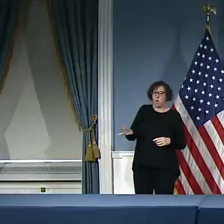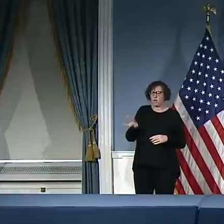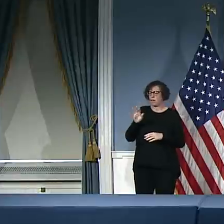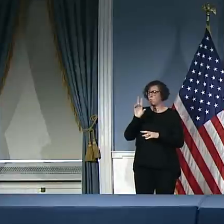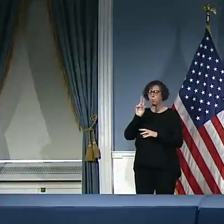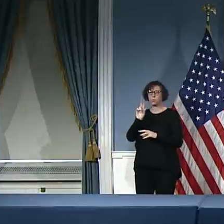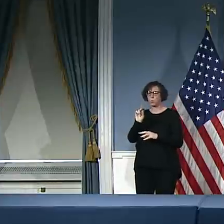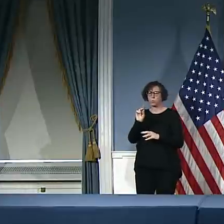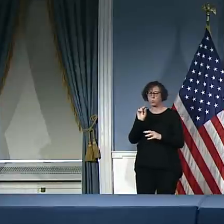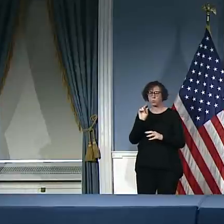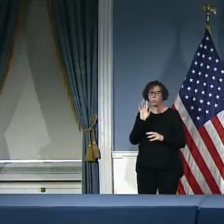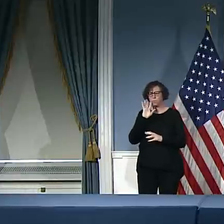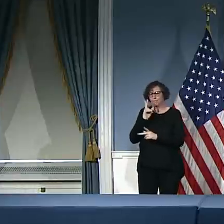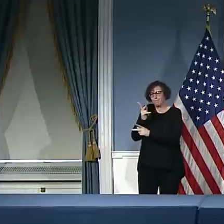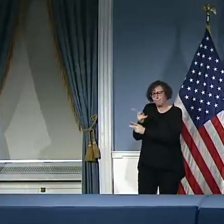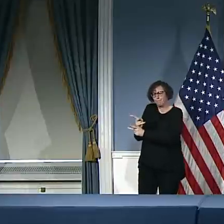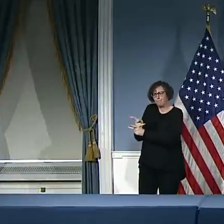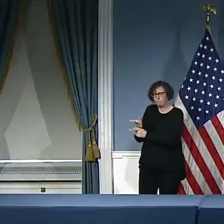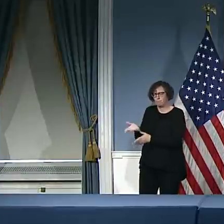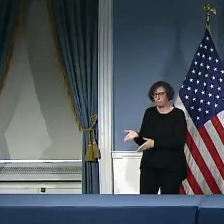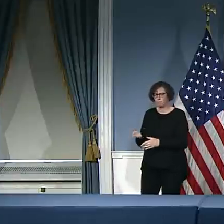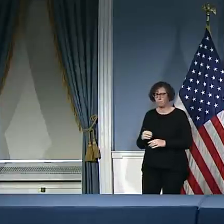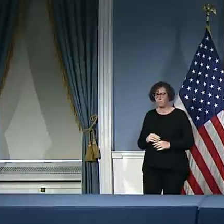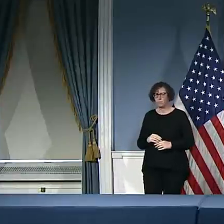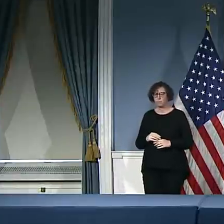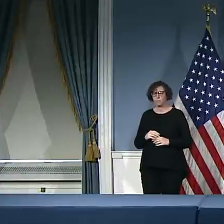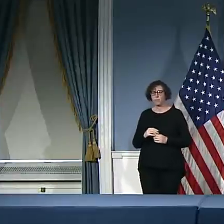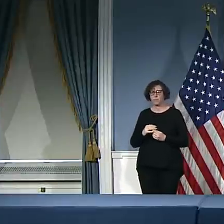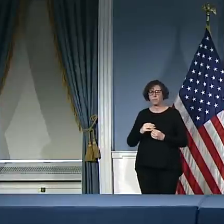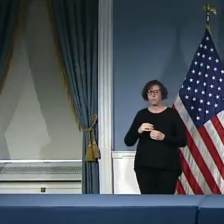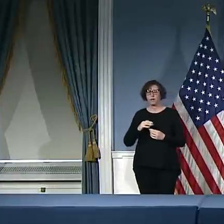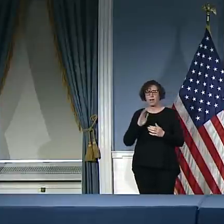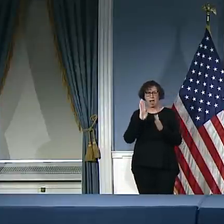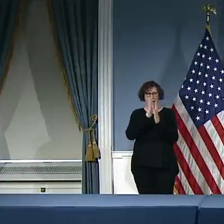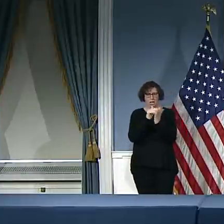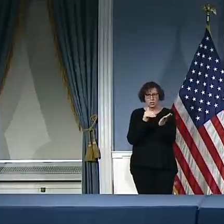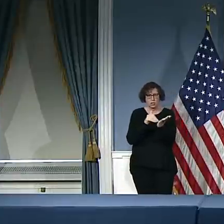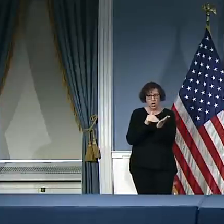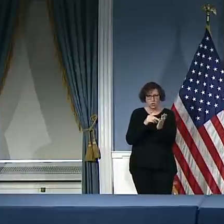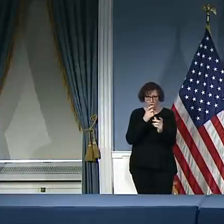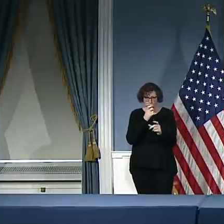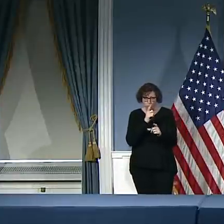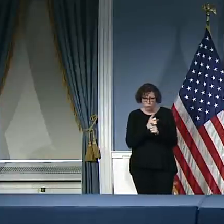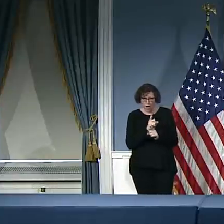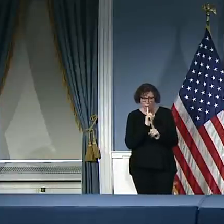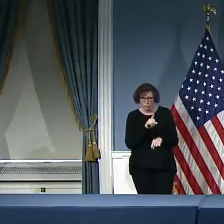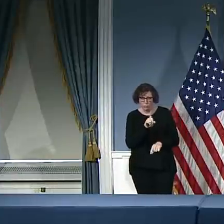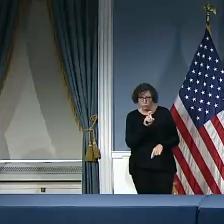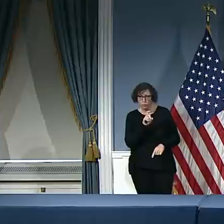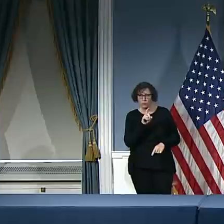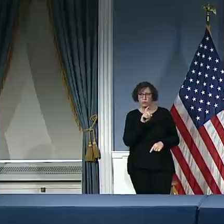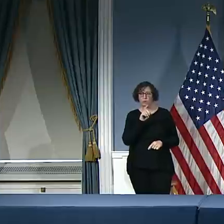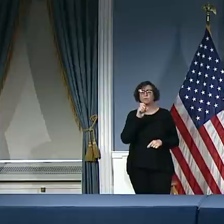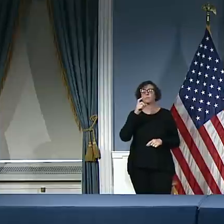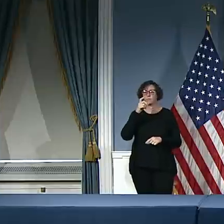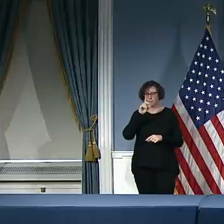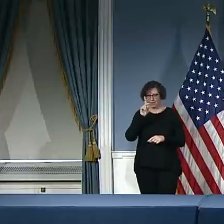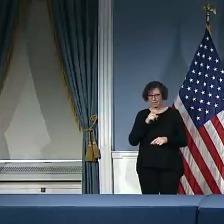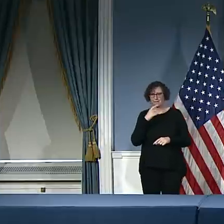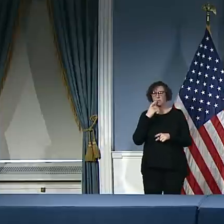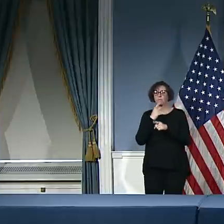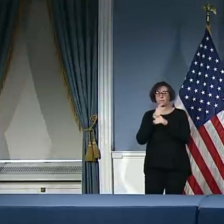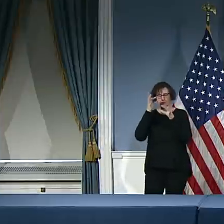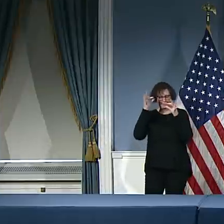Absolutely true, sir. Right now, while there are delays to getting test results, we, of course, assume that the person